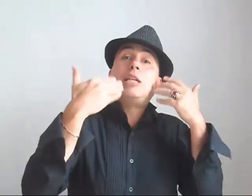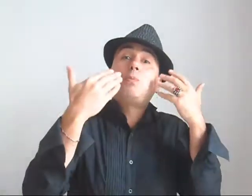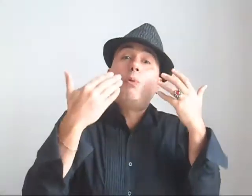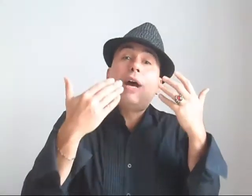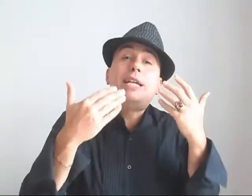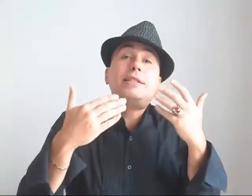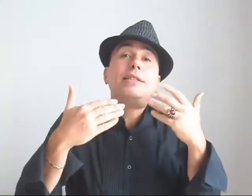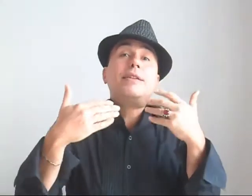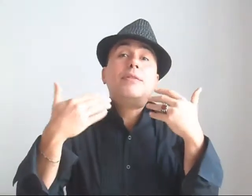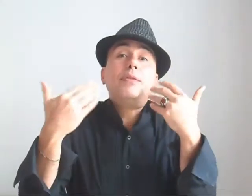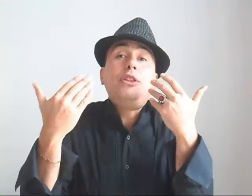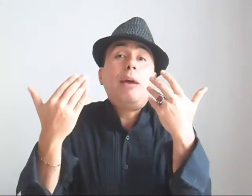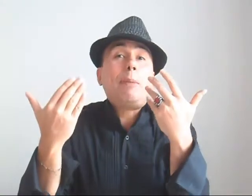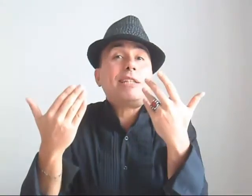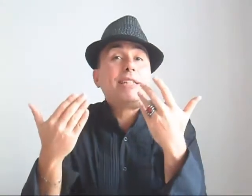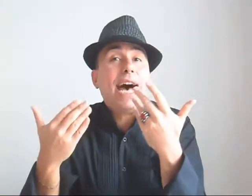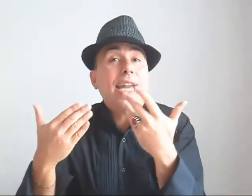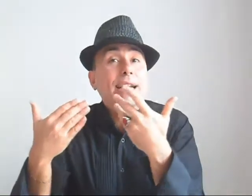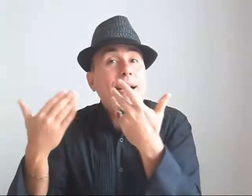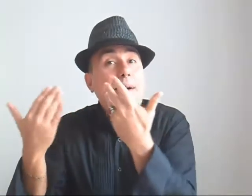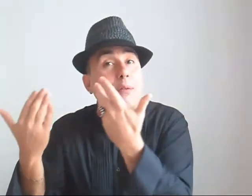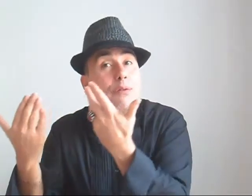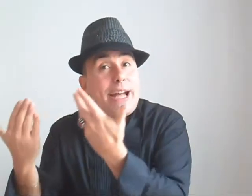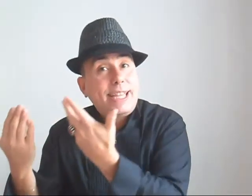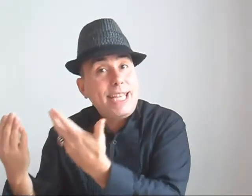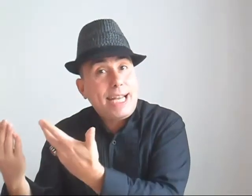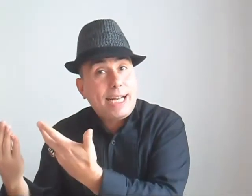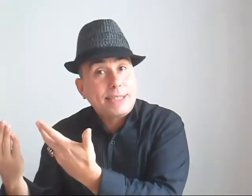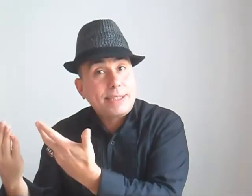Después de pasar fatigas.